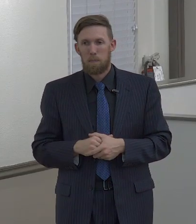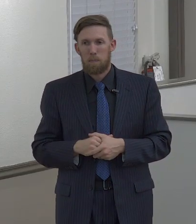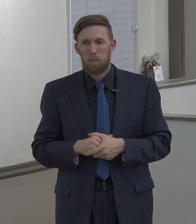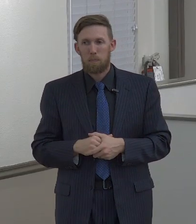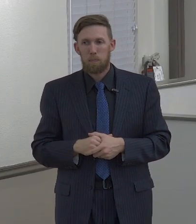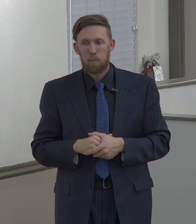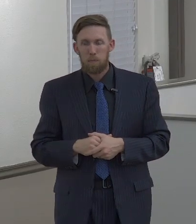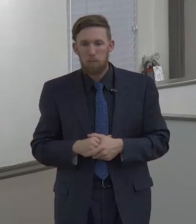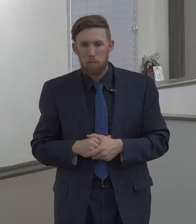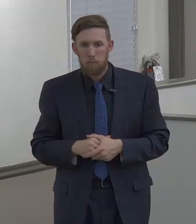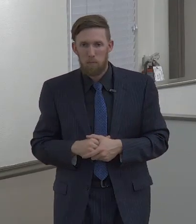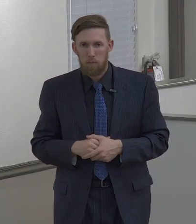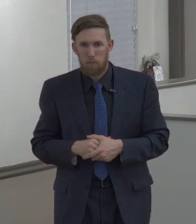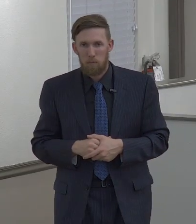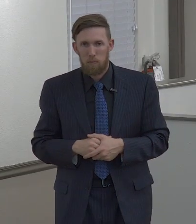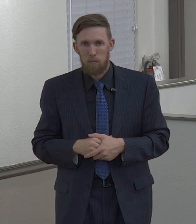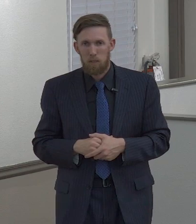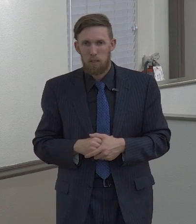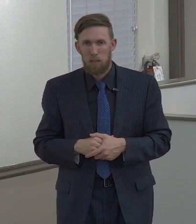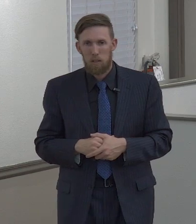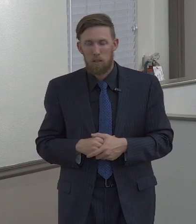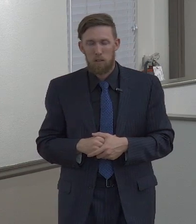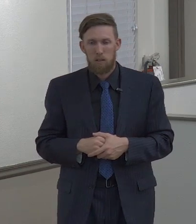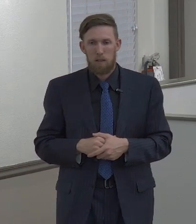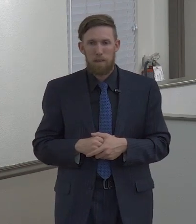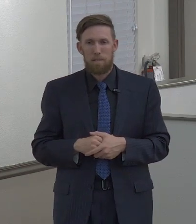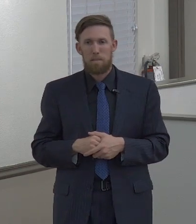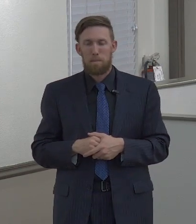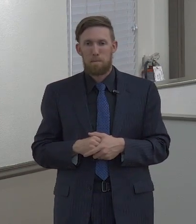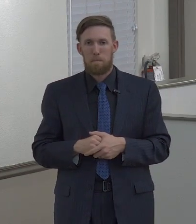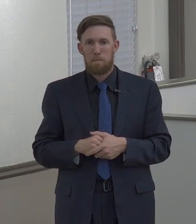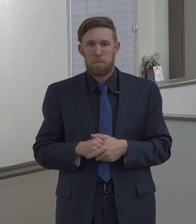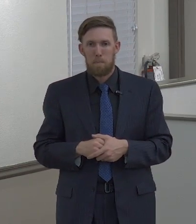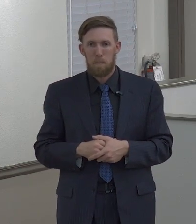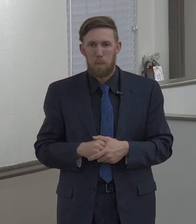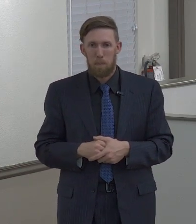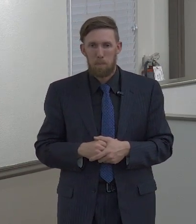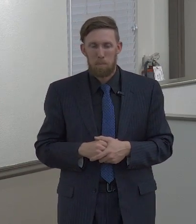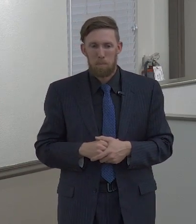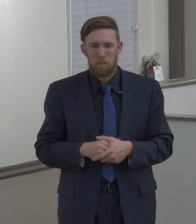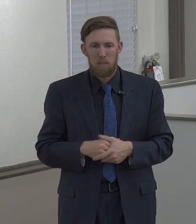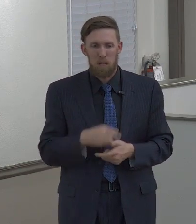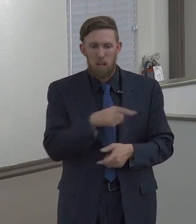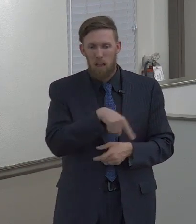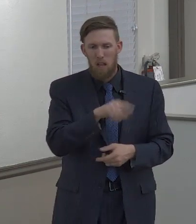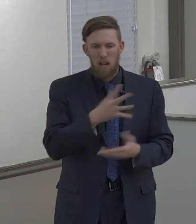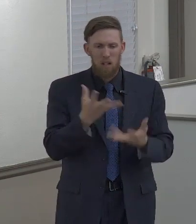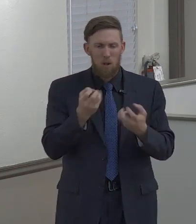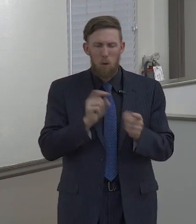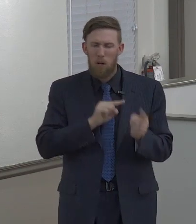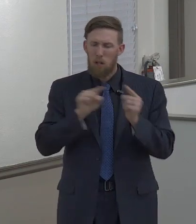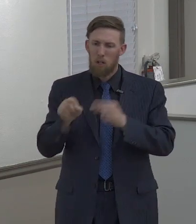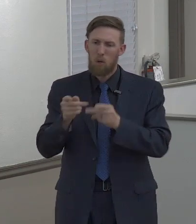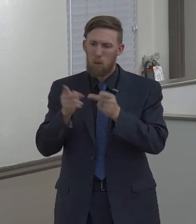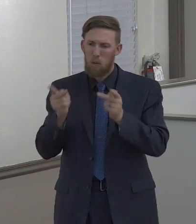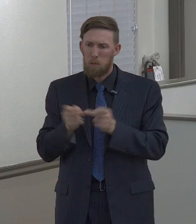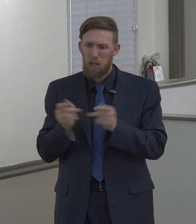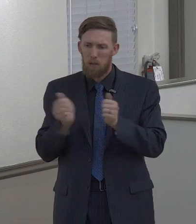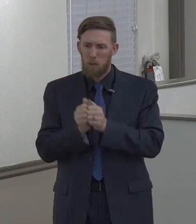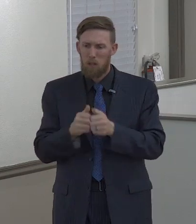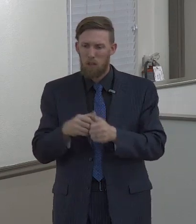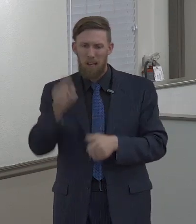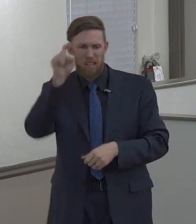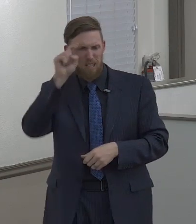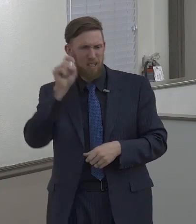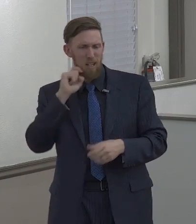change, because fornication ruined their marriage, because everybody is lying to them and speaking